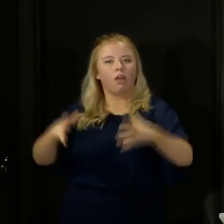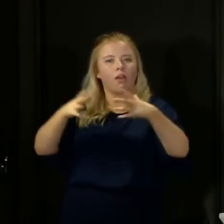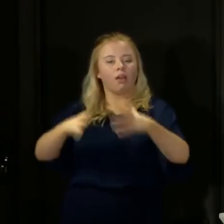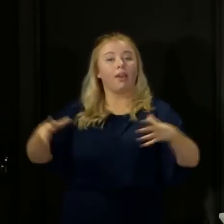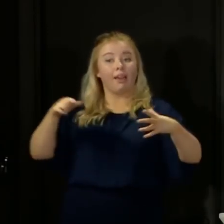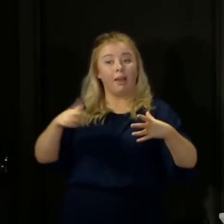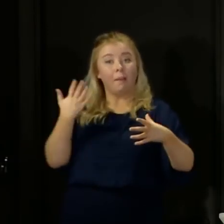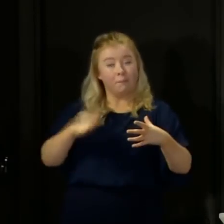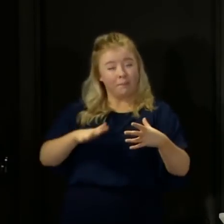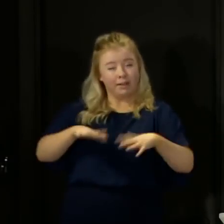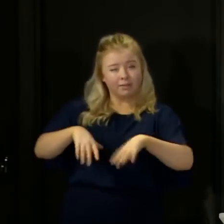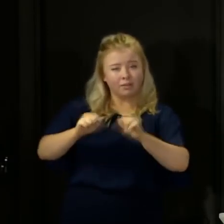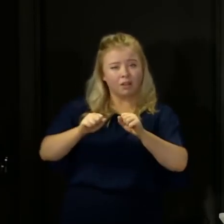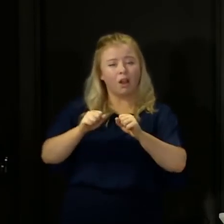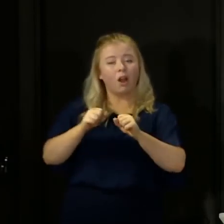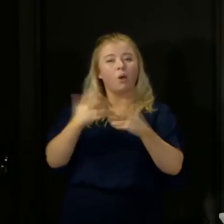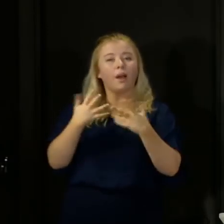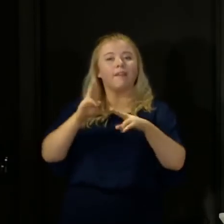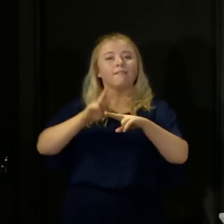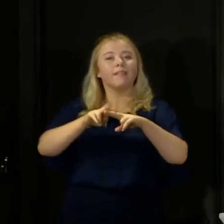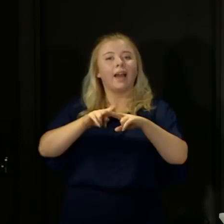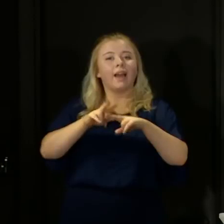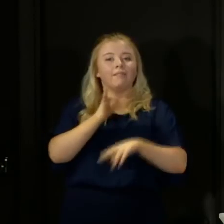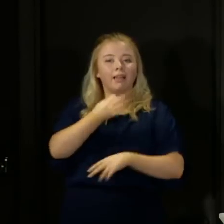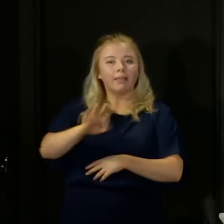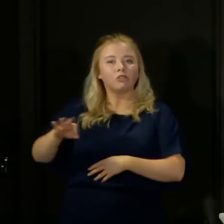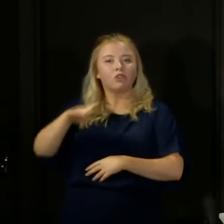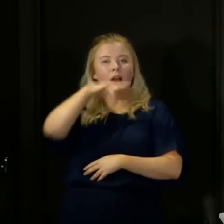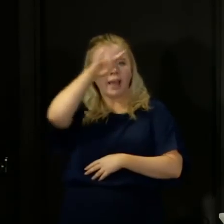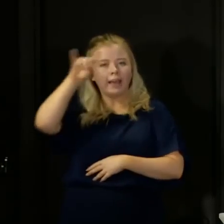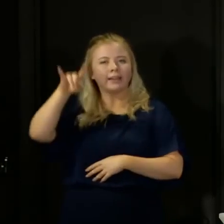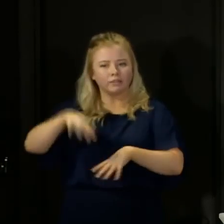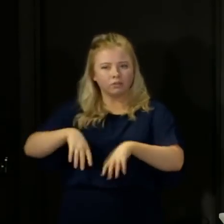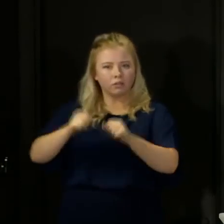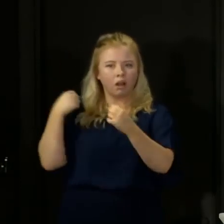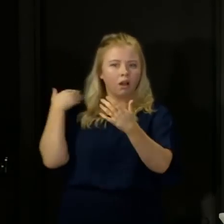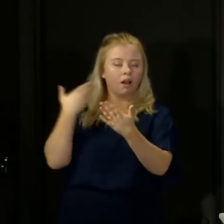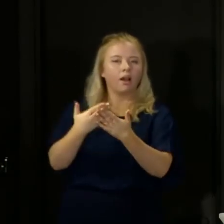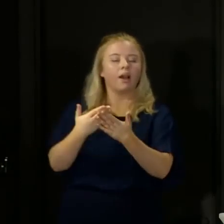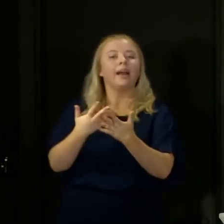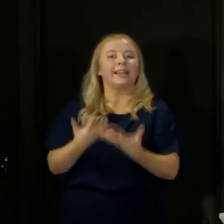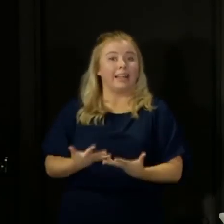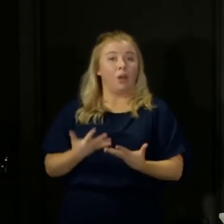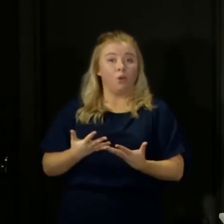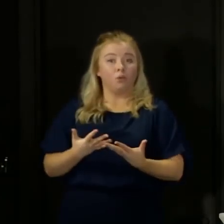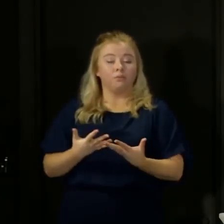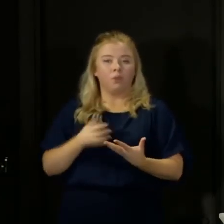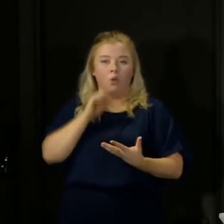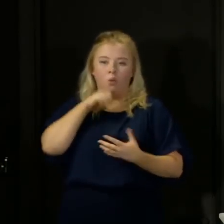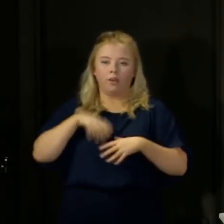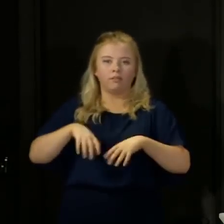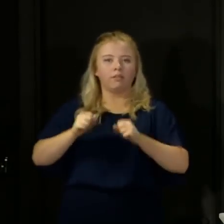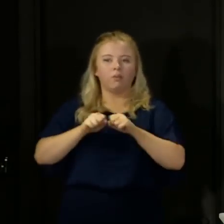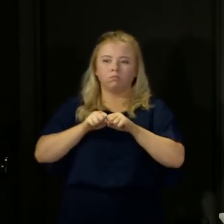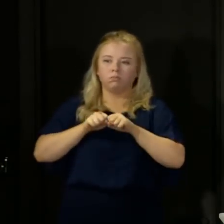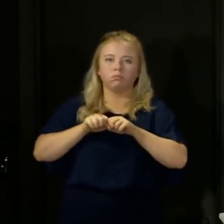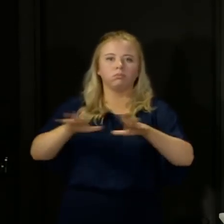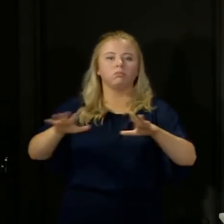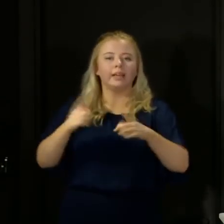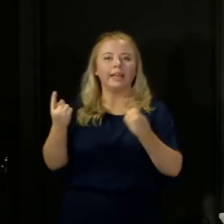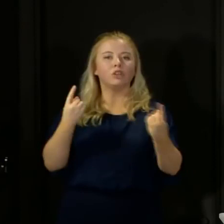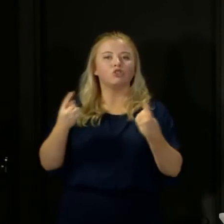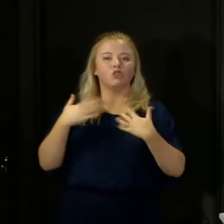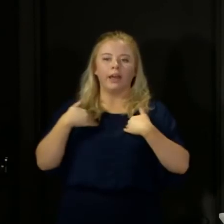piloted in Fife, Lanarkshire and Highland over the past week. And I can confirm that it will be operational in every health board